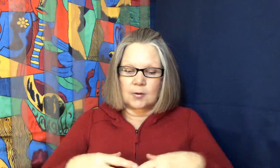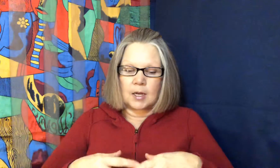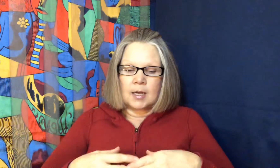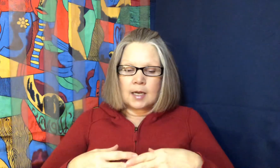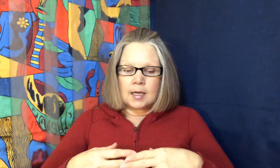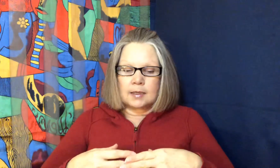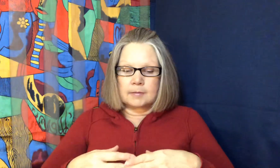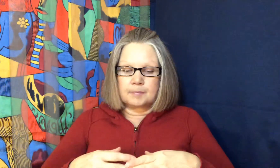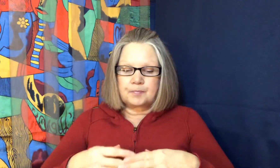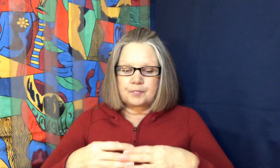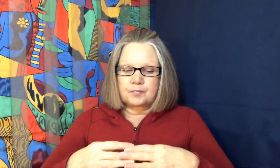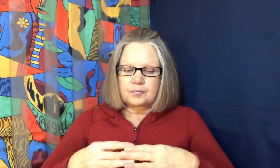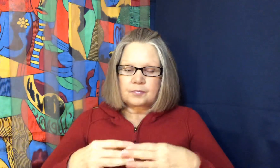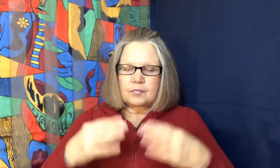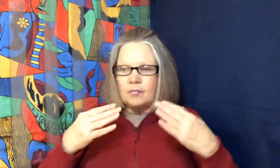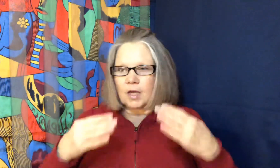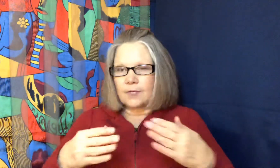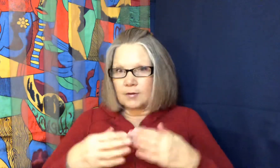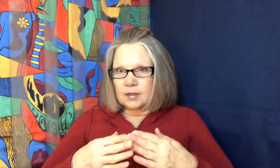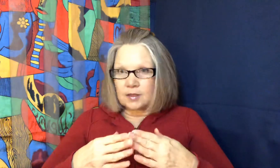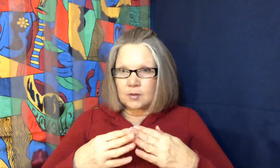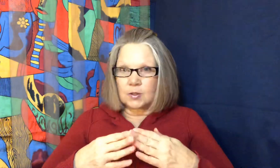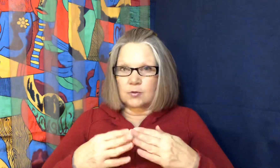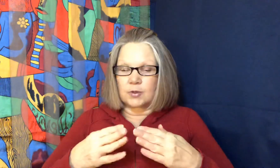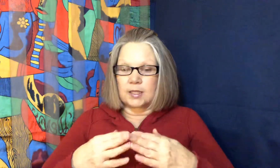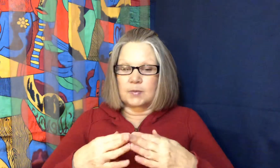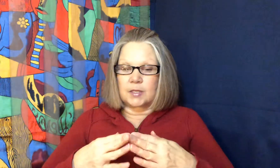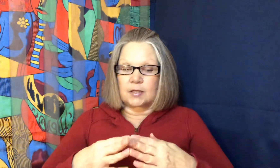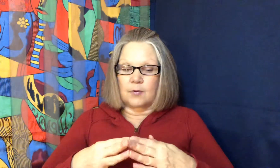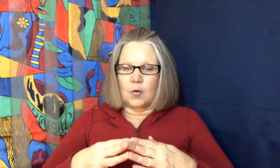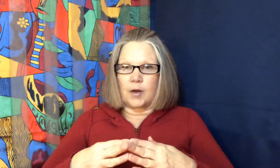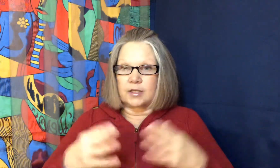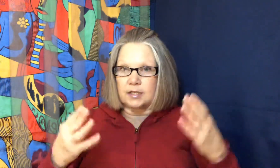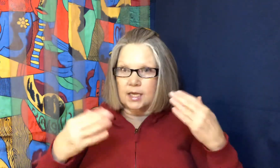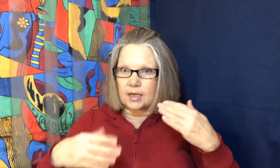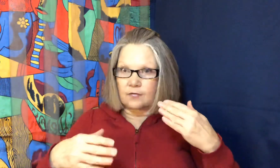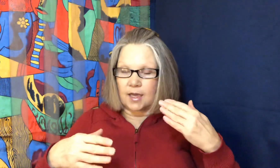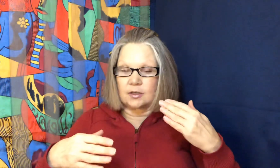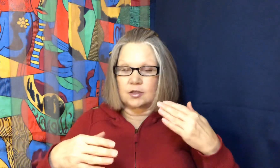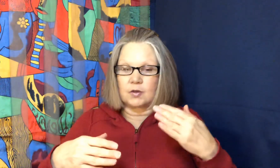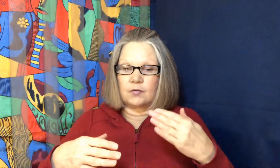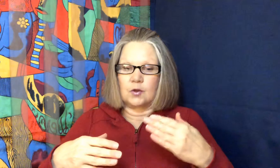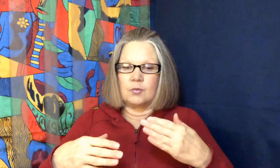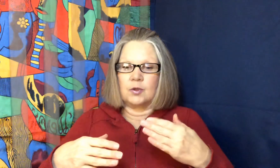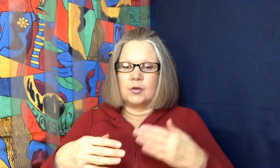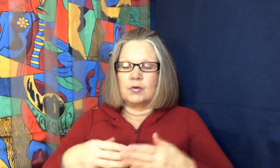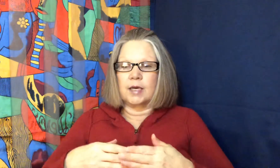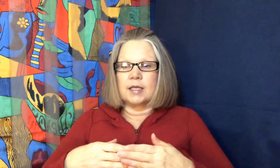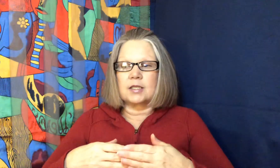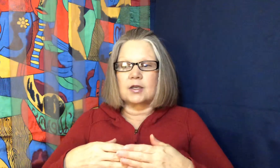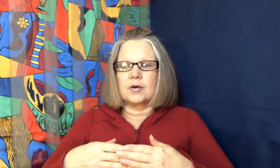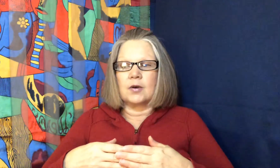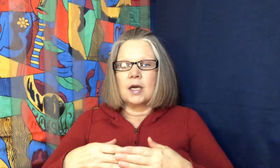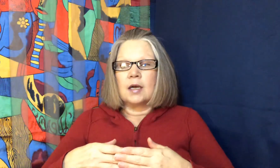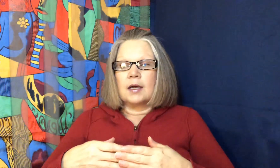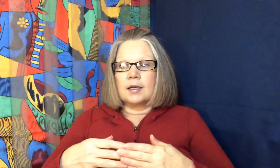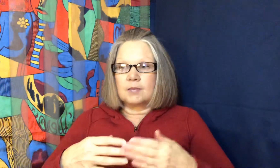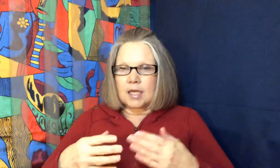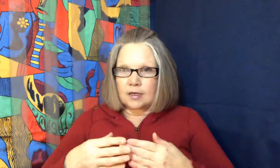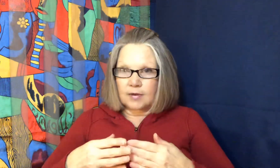I found that this was a really specific way to take advantage of the full moon right so take advantage